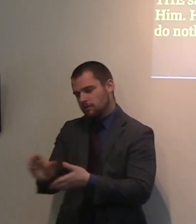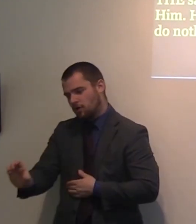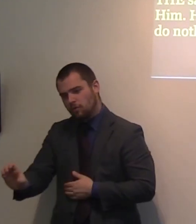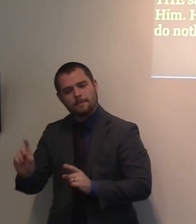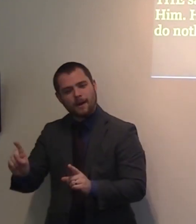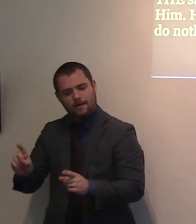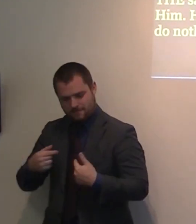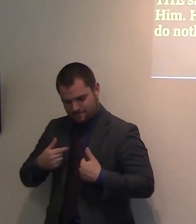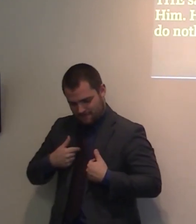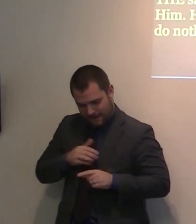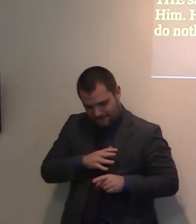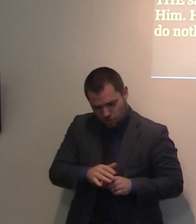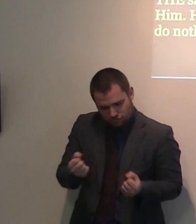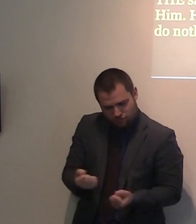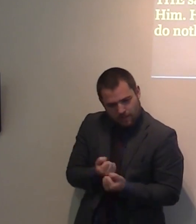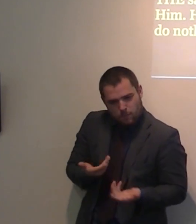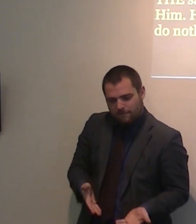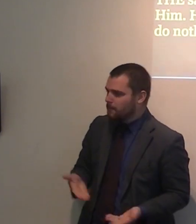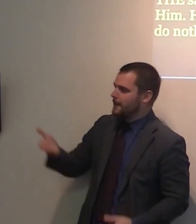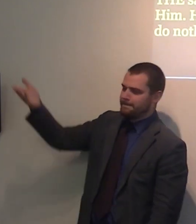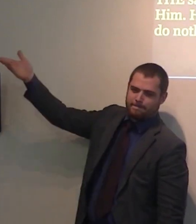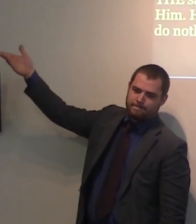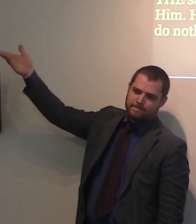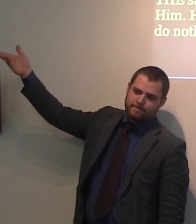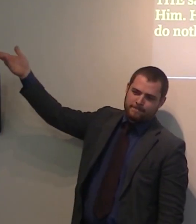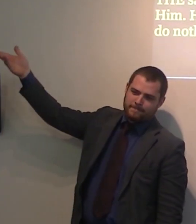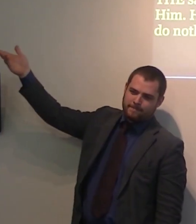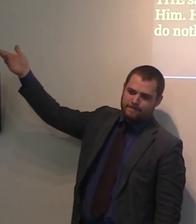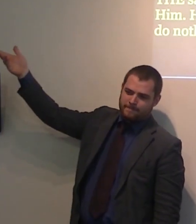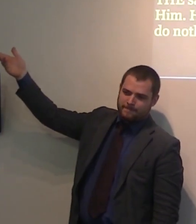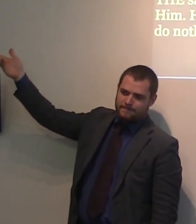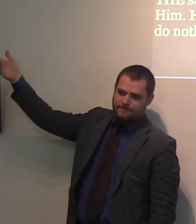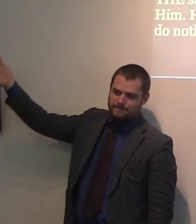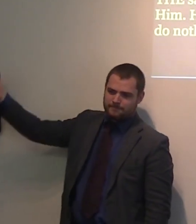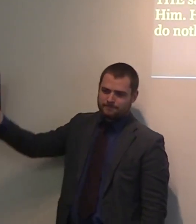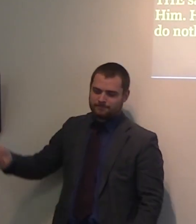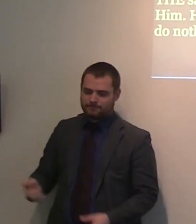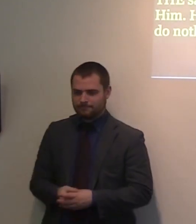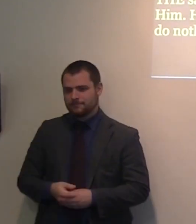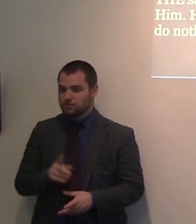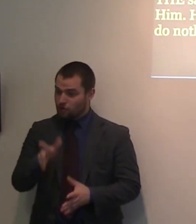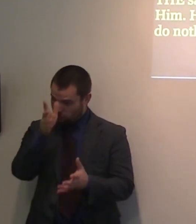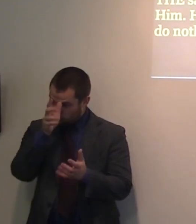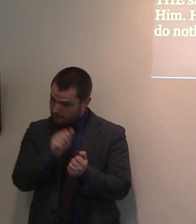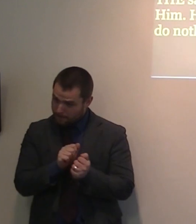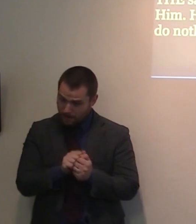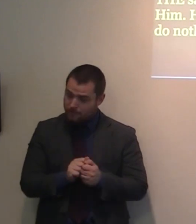Christian life is not to shut oneself into an evangelical ghetto or in a religious monastery. That will